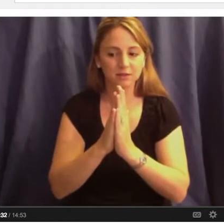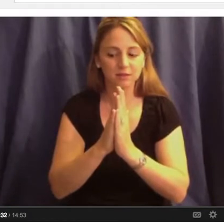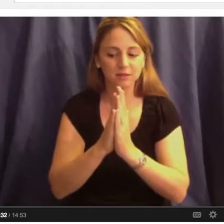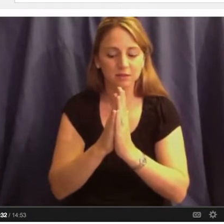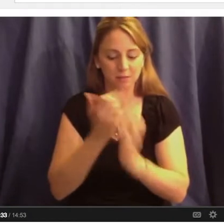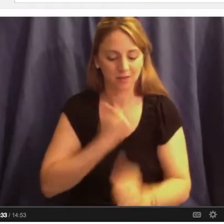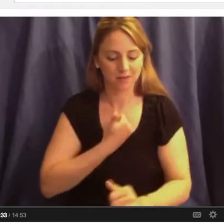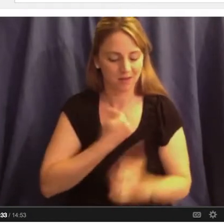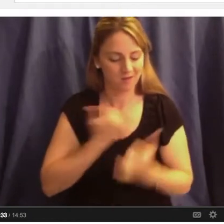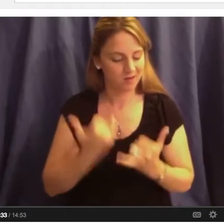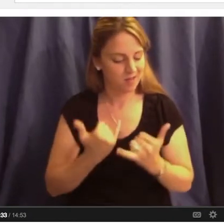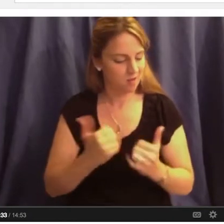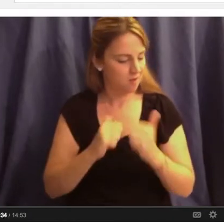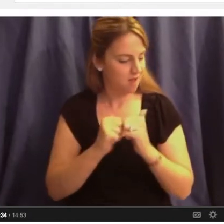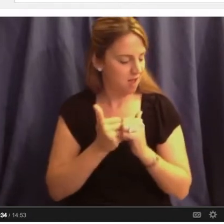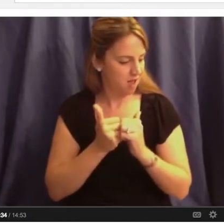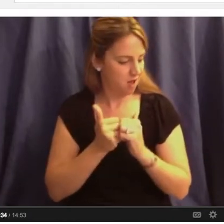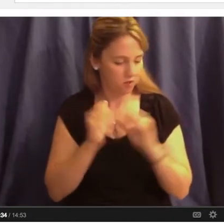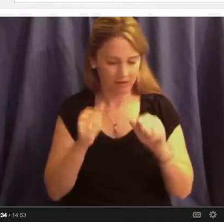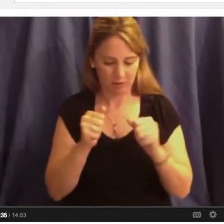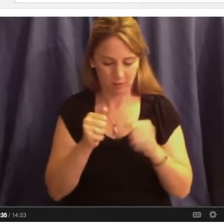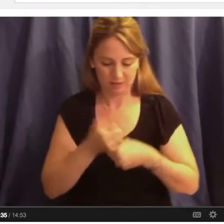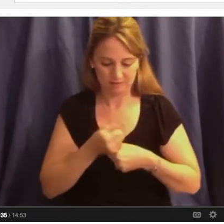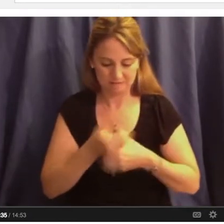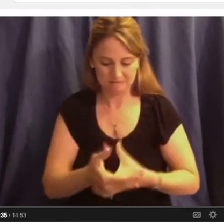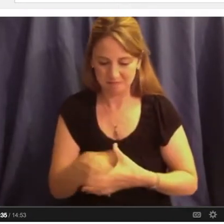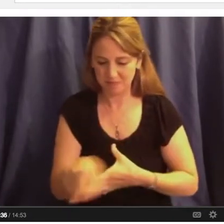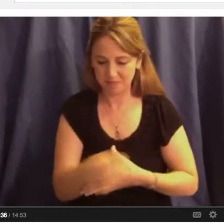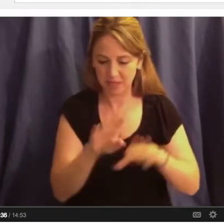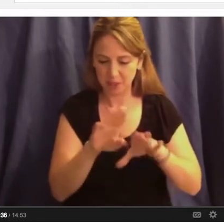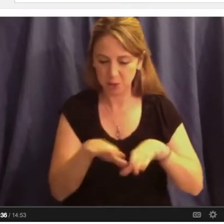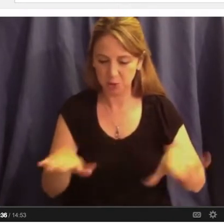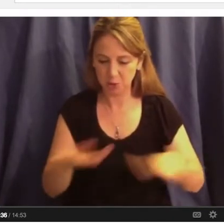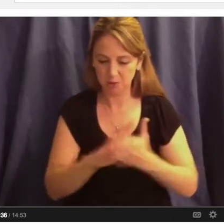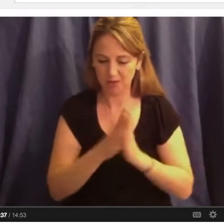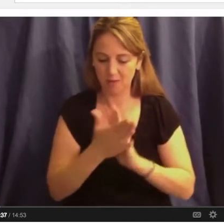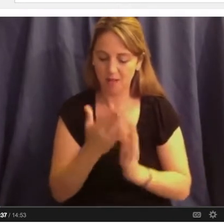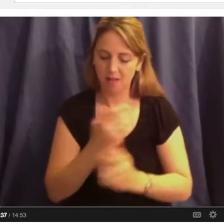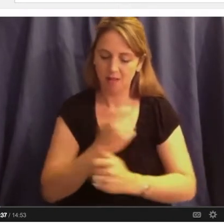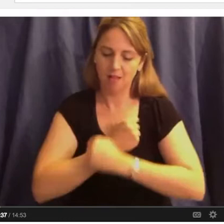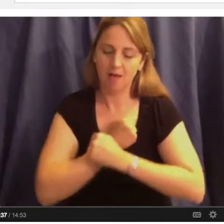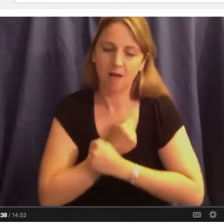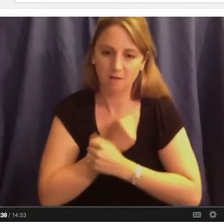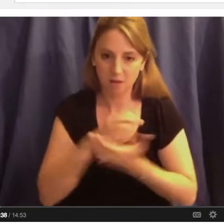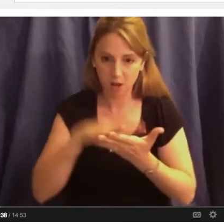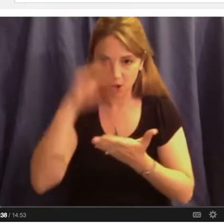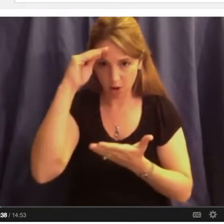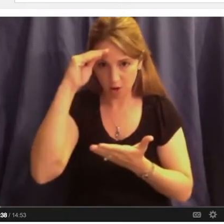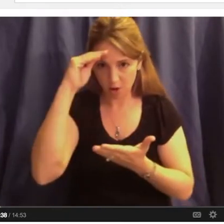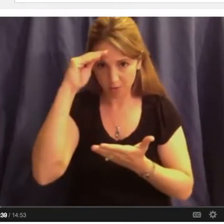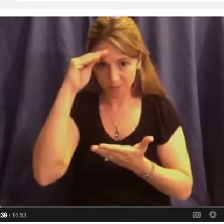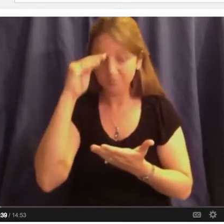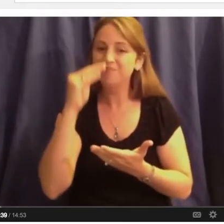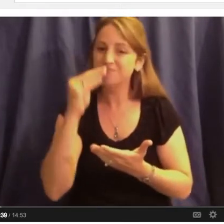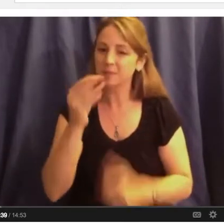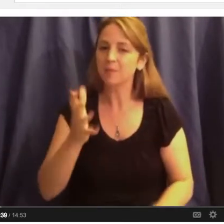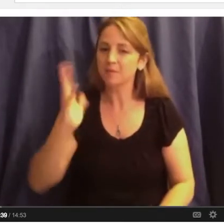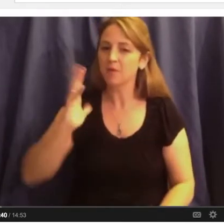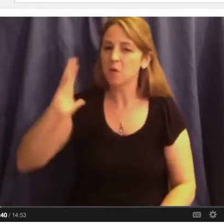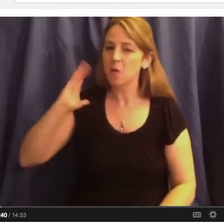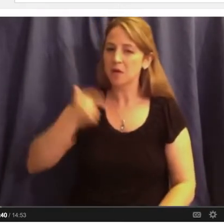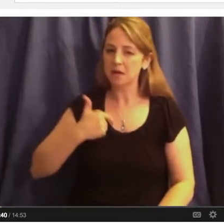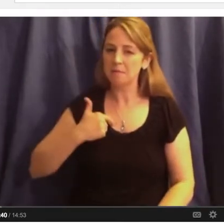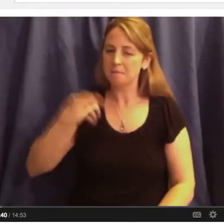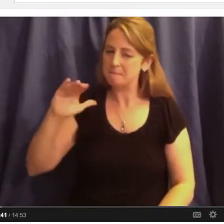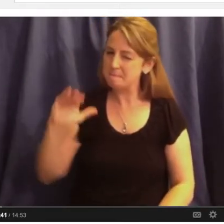kids to really love to learn? And amazingly, one week in church when I